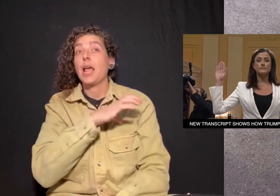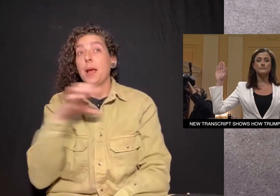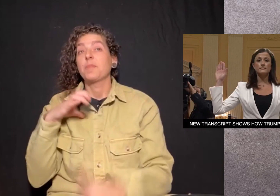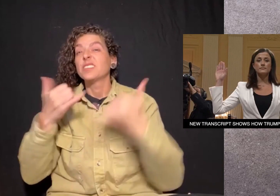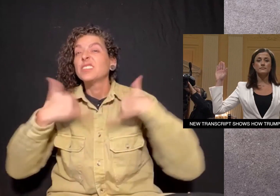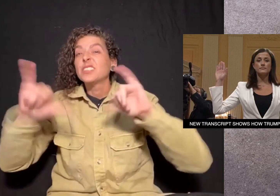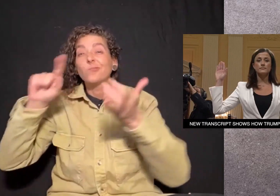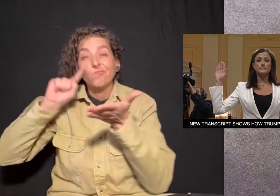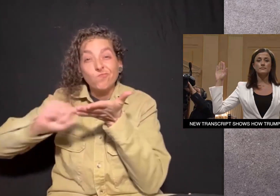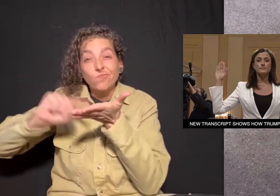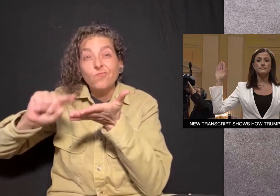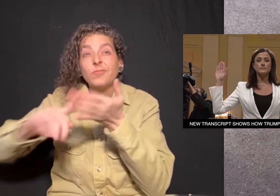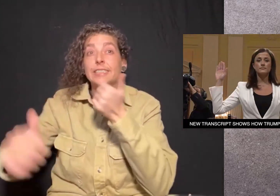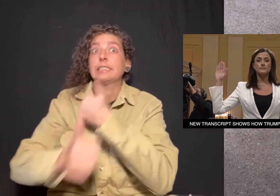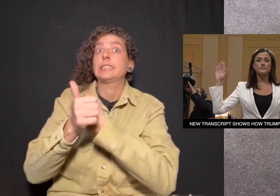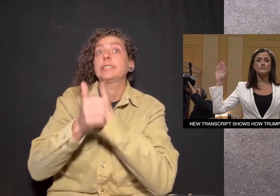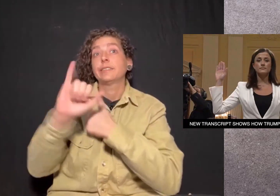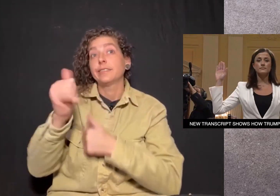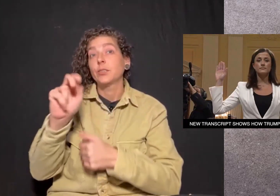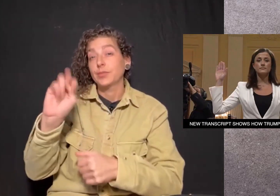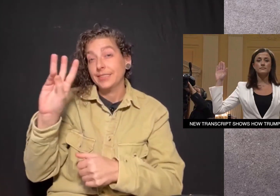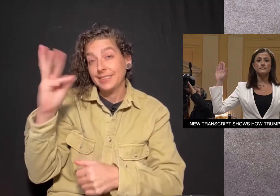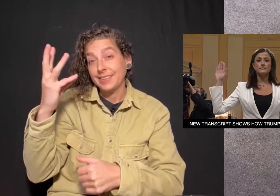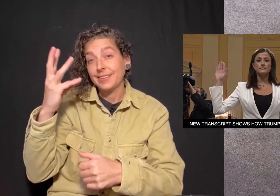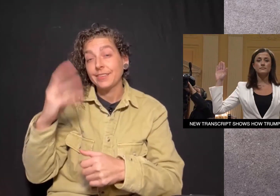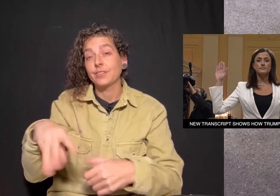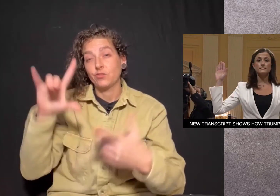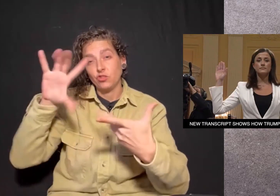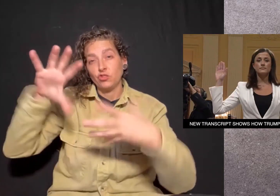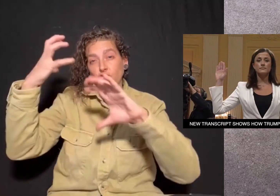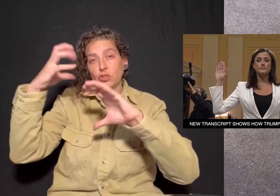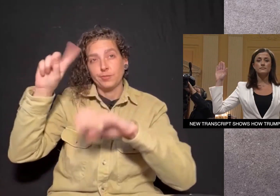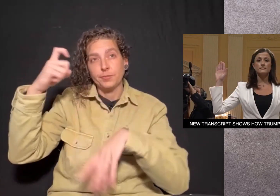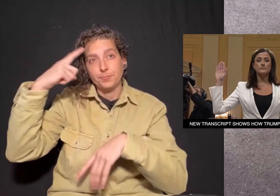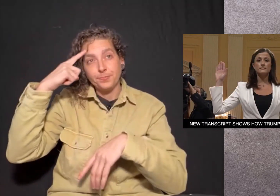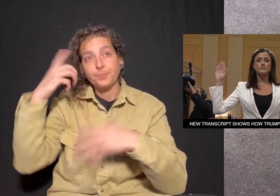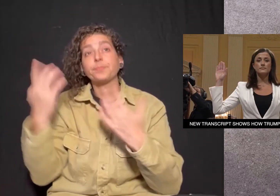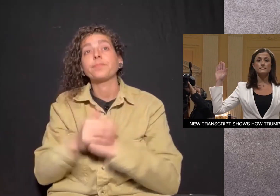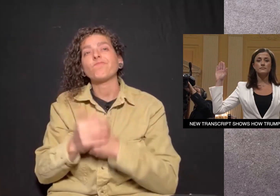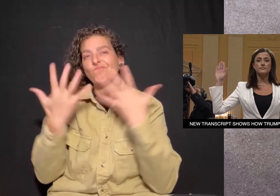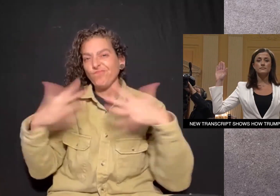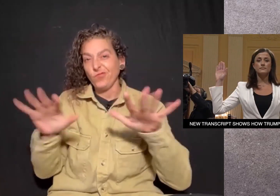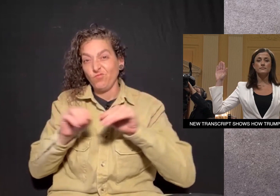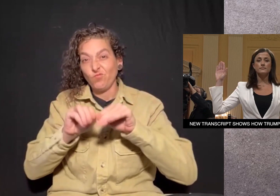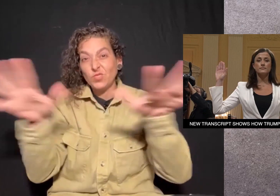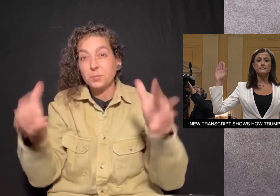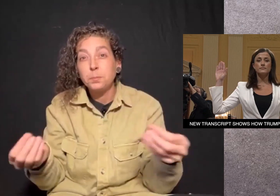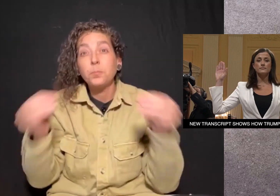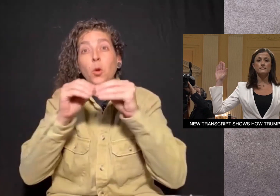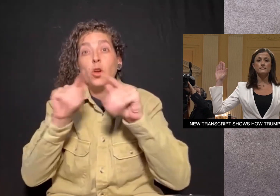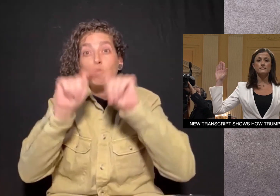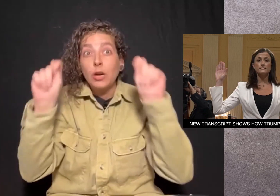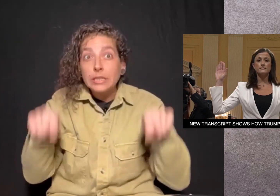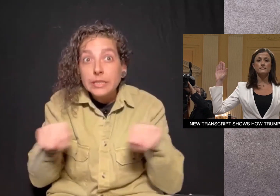The House Select Committee investigating the deadly January 6th insurrection has released more